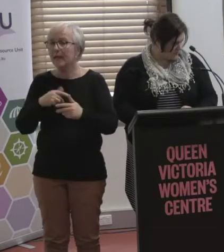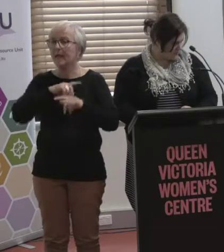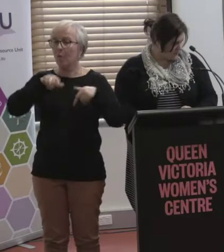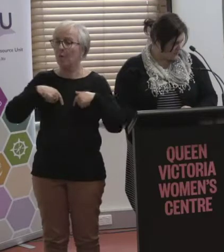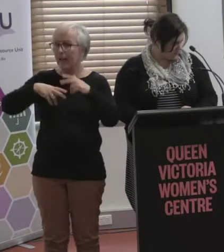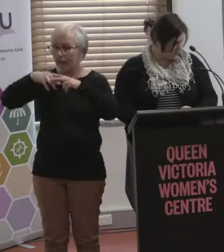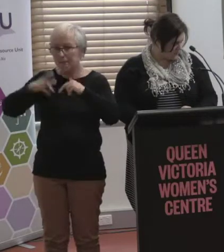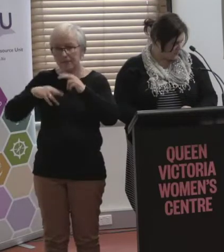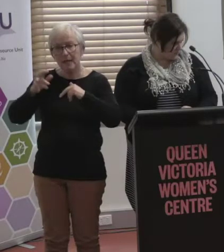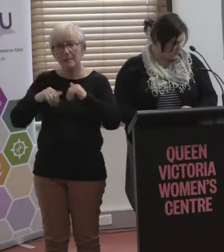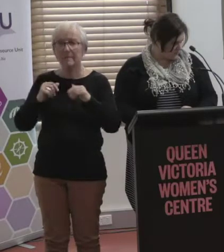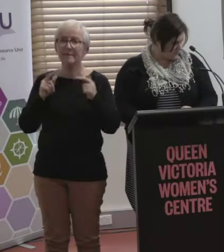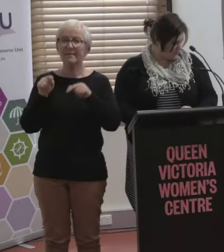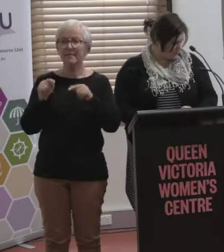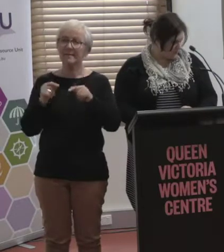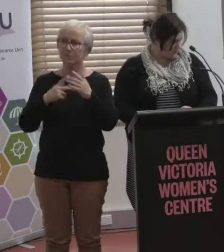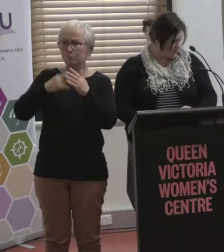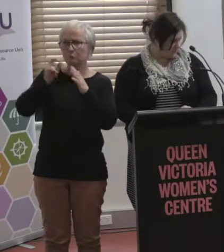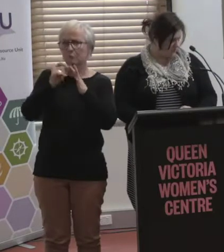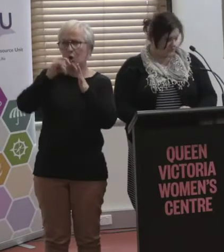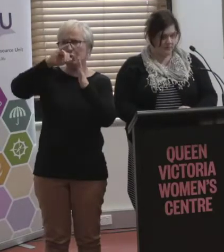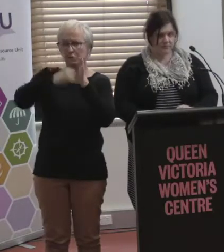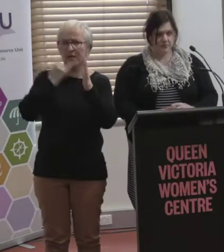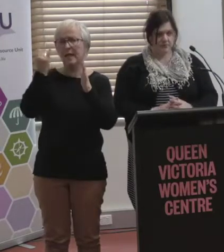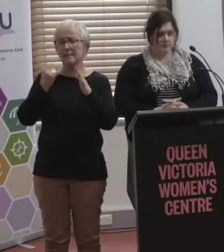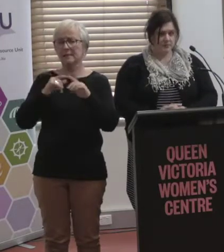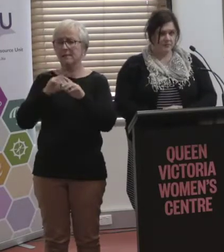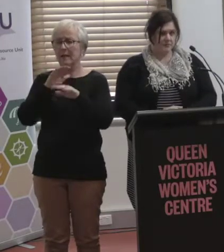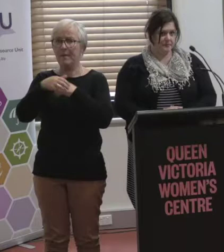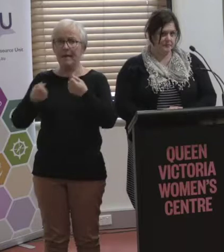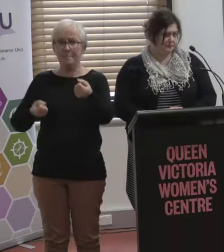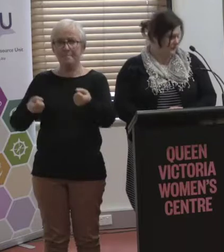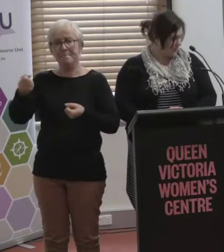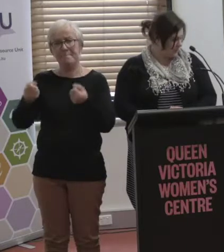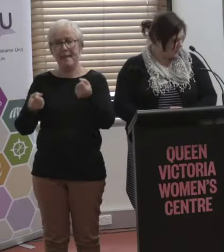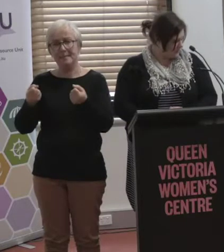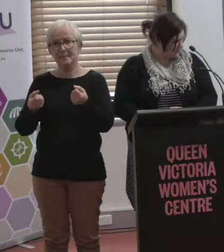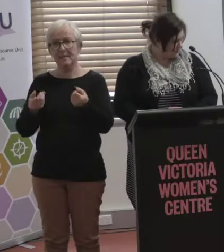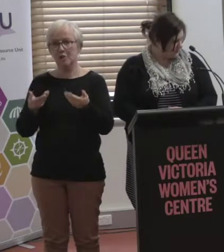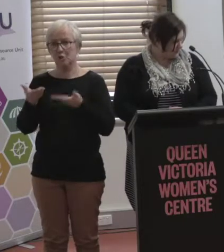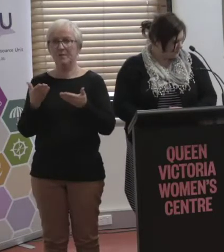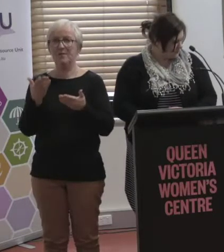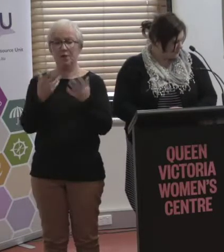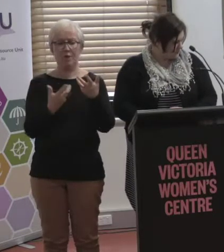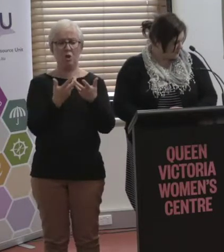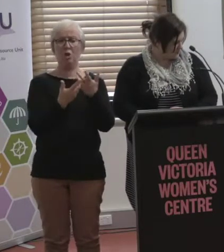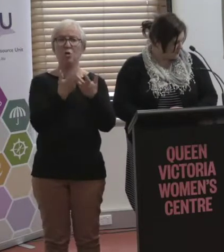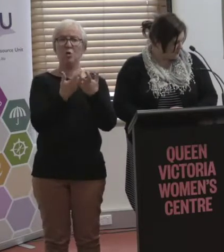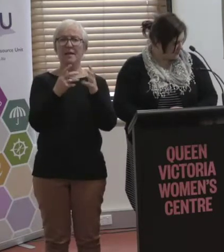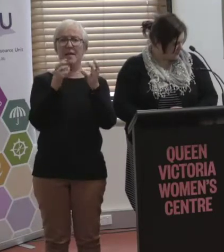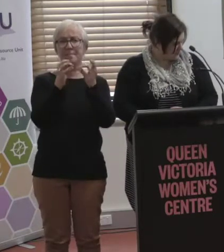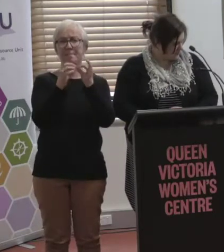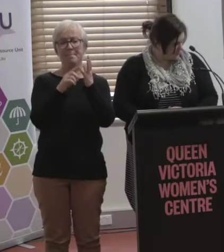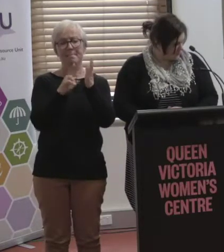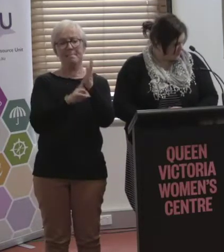autonomous project and it's going to be around a bus service around La Trobe Uni at Bandura. And we're like, oh, fantastic.